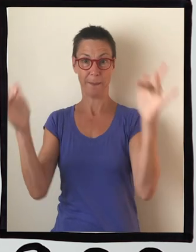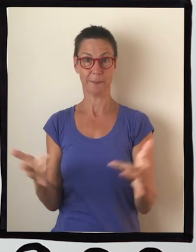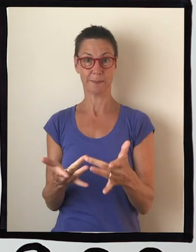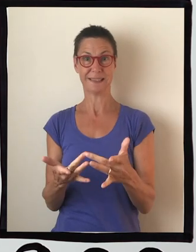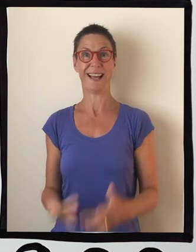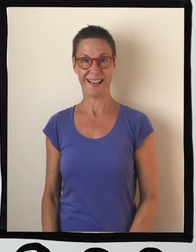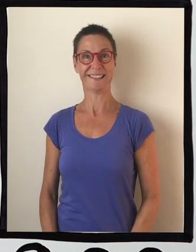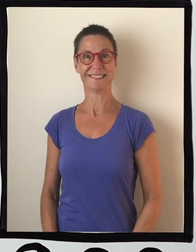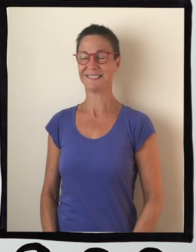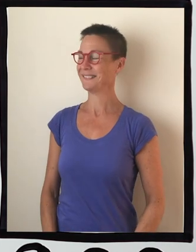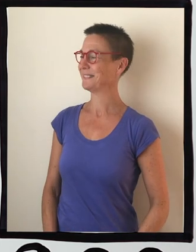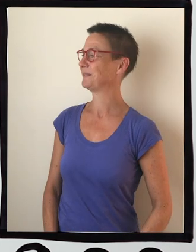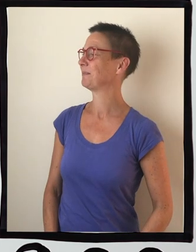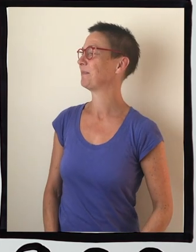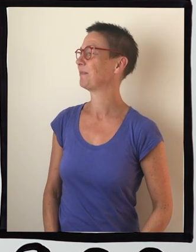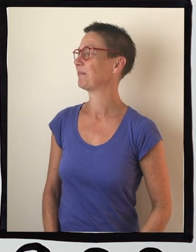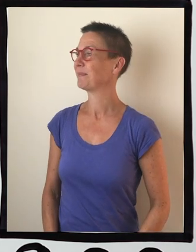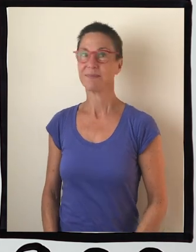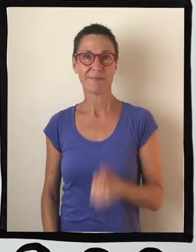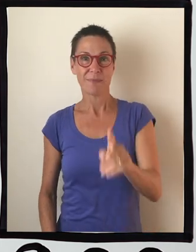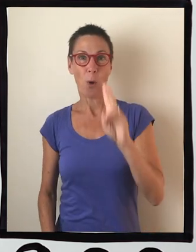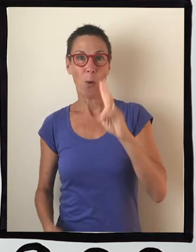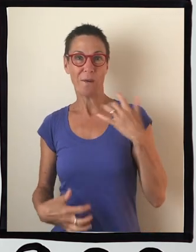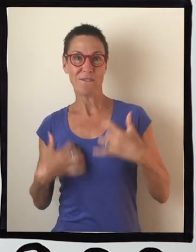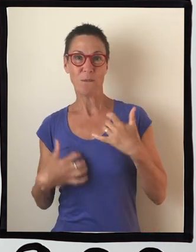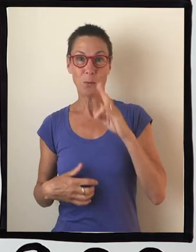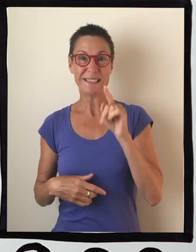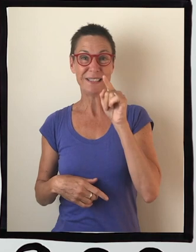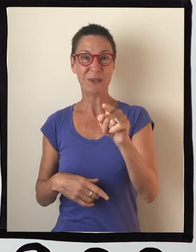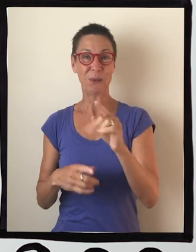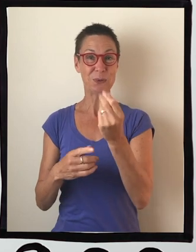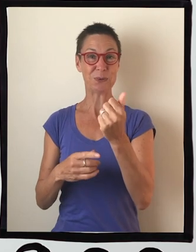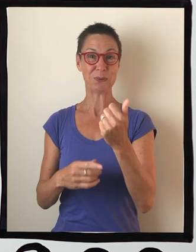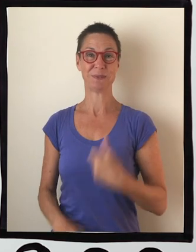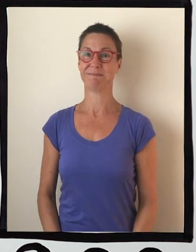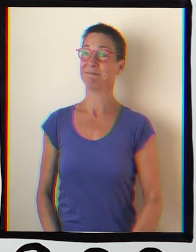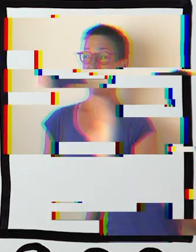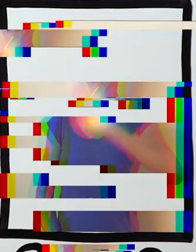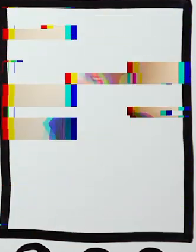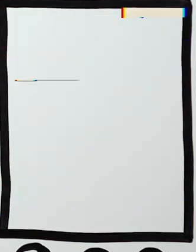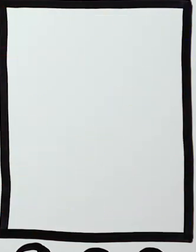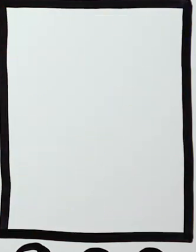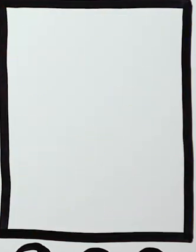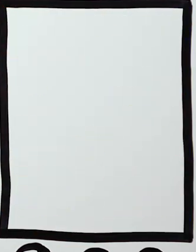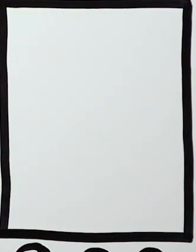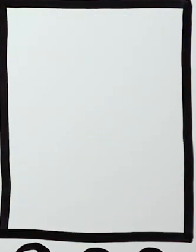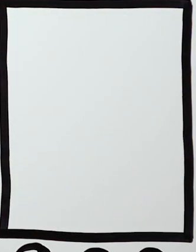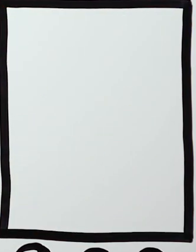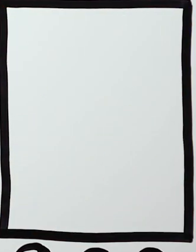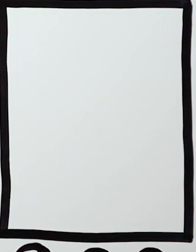Bruder. Can't wait to see them. See you soon everyone. Bye. Bye. It's Anna and